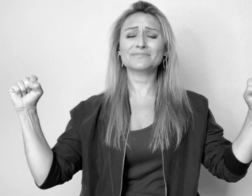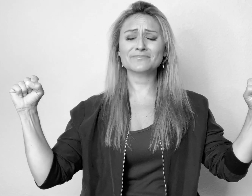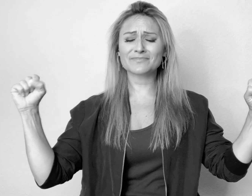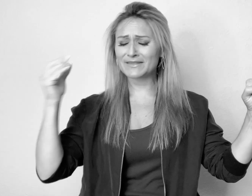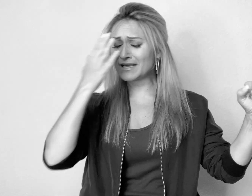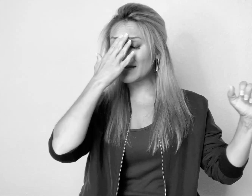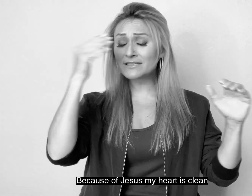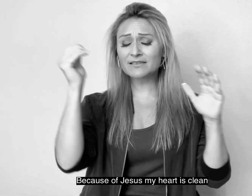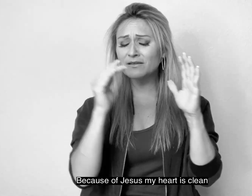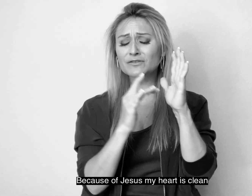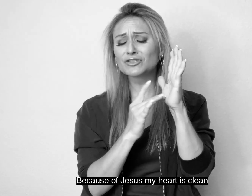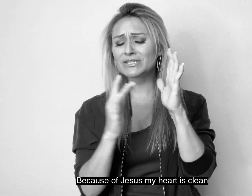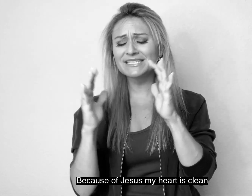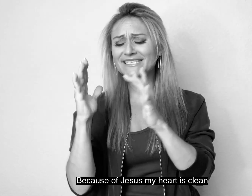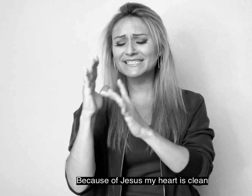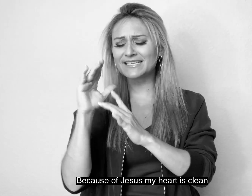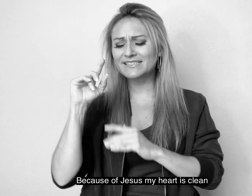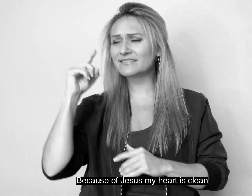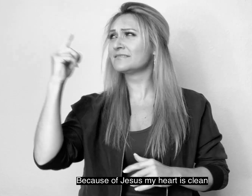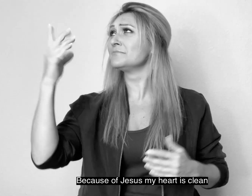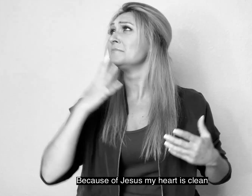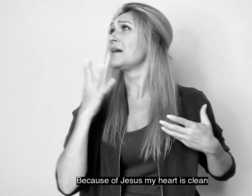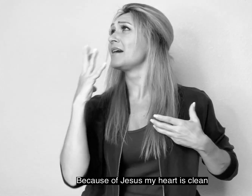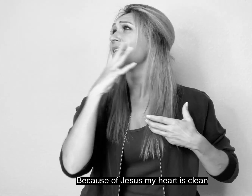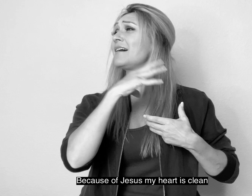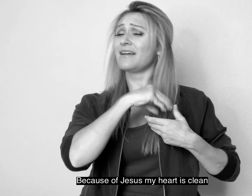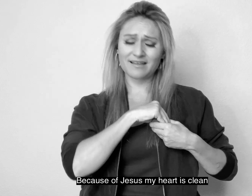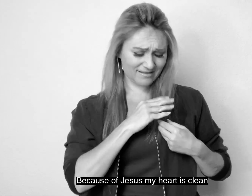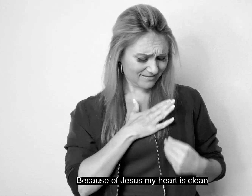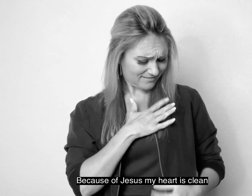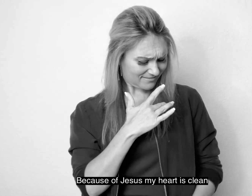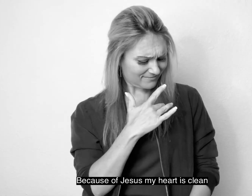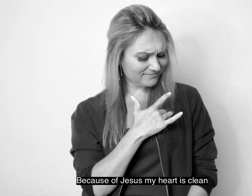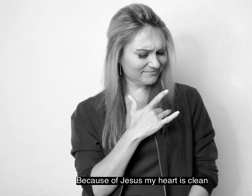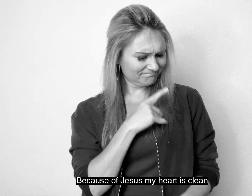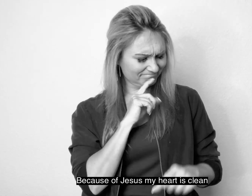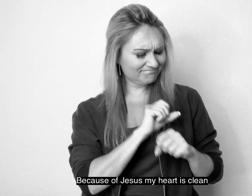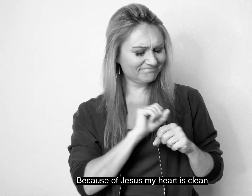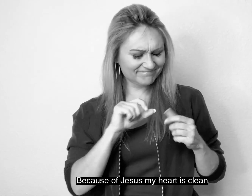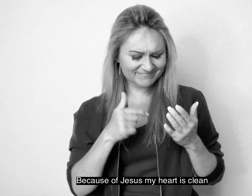Because of Jesus my heart is clean